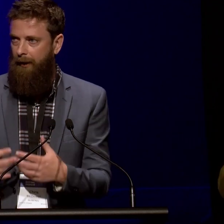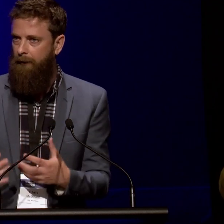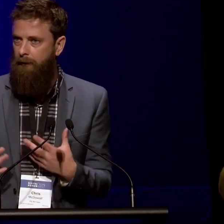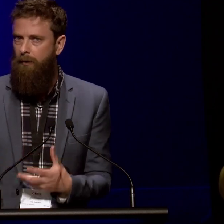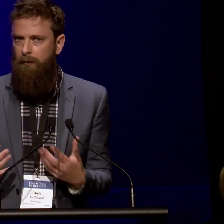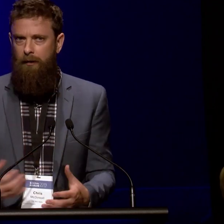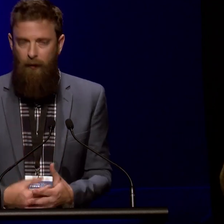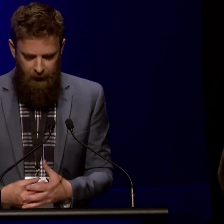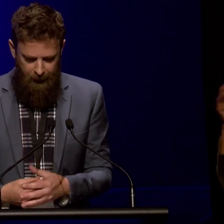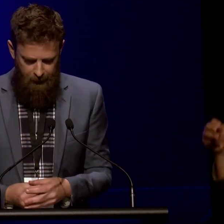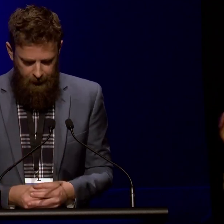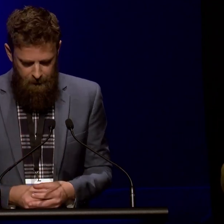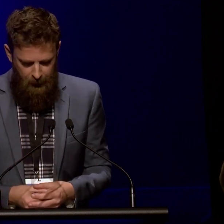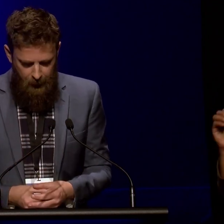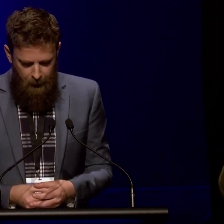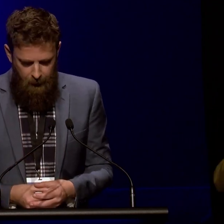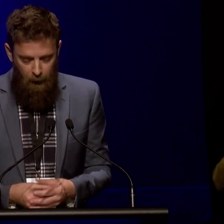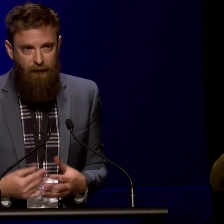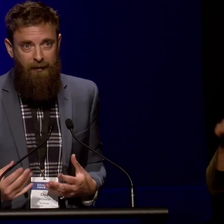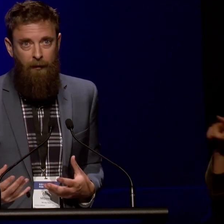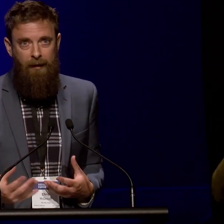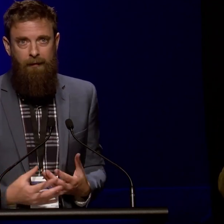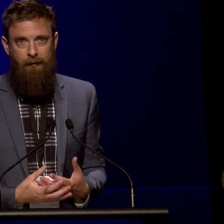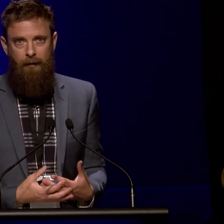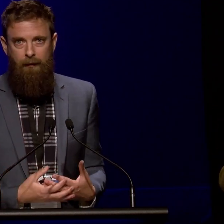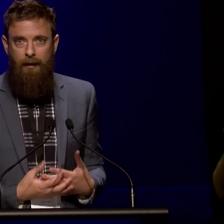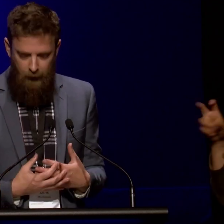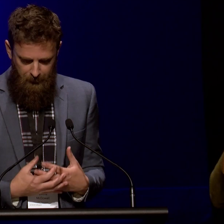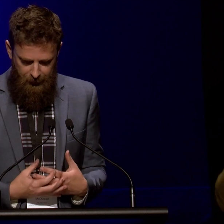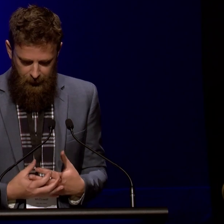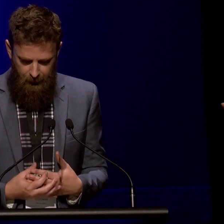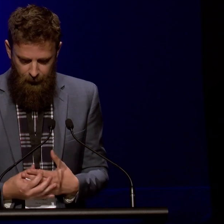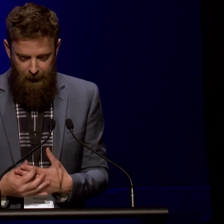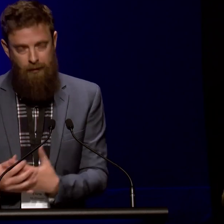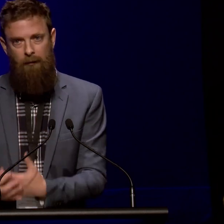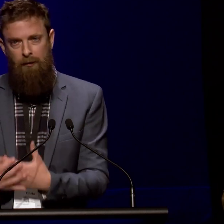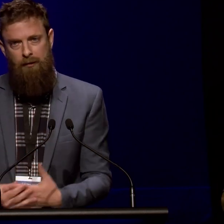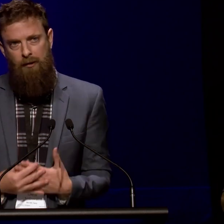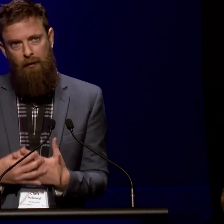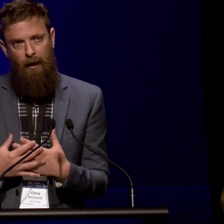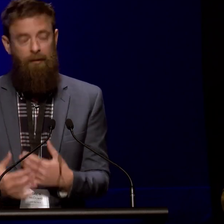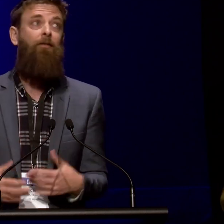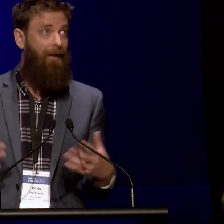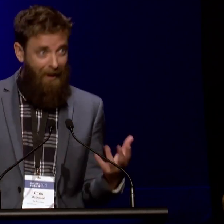landscape modelling, diverse things. I worked for several years as the technical manager for the National